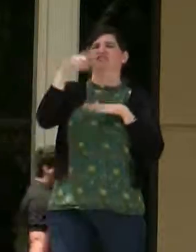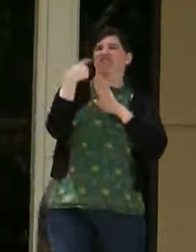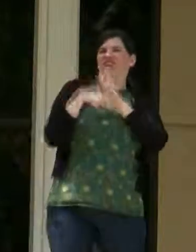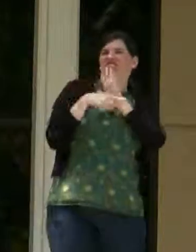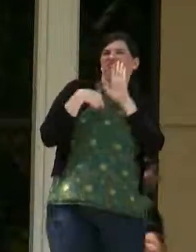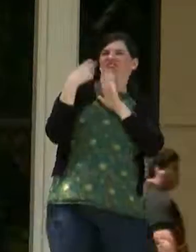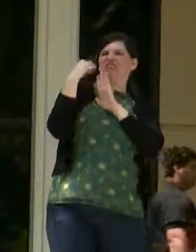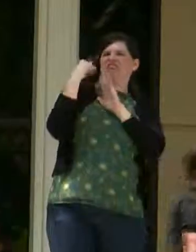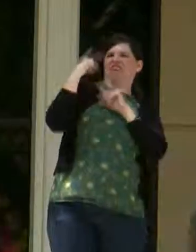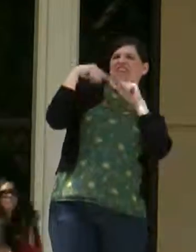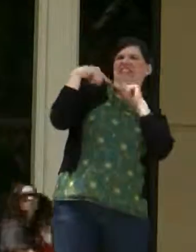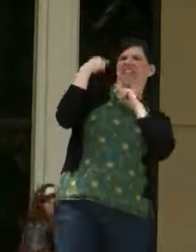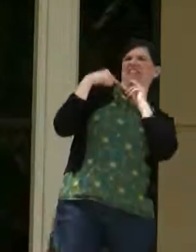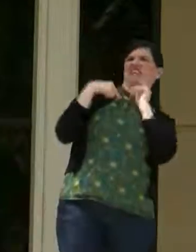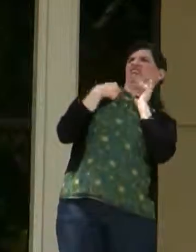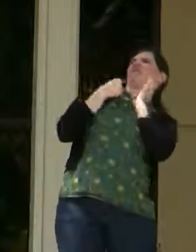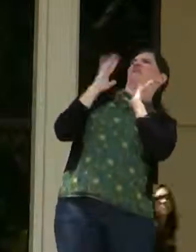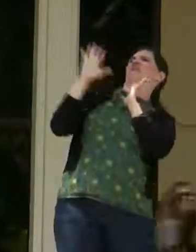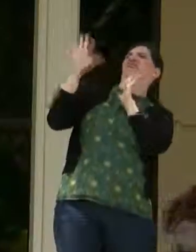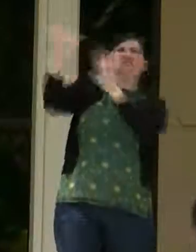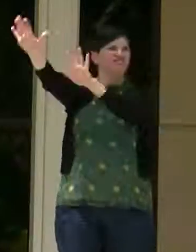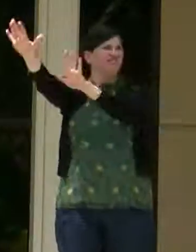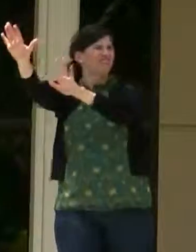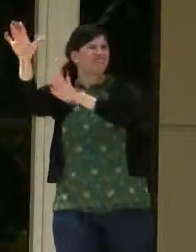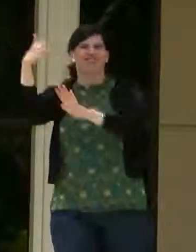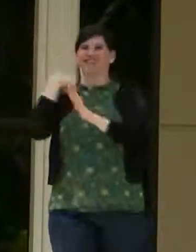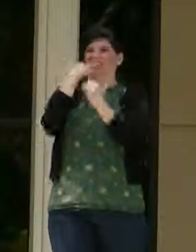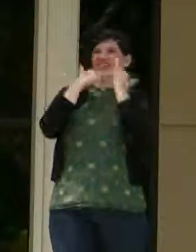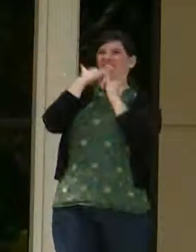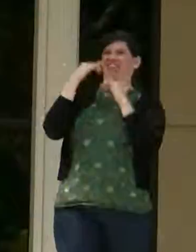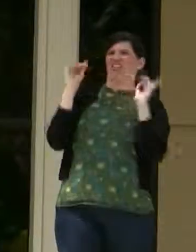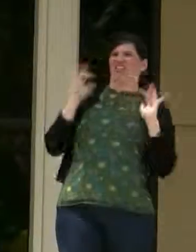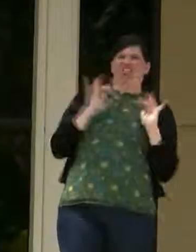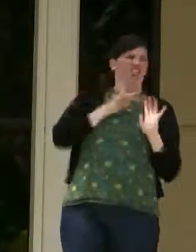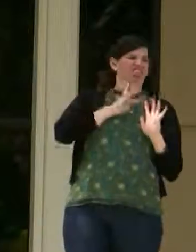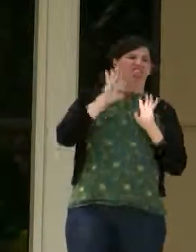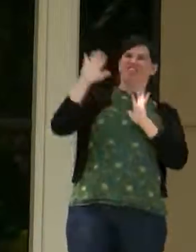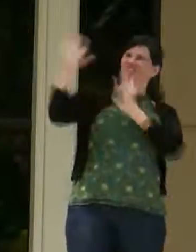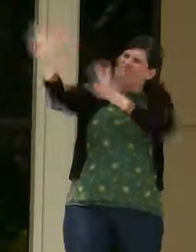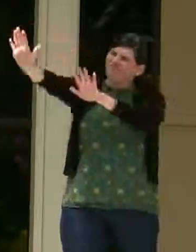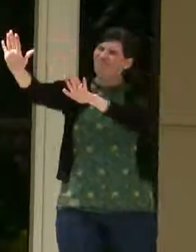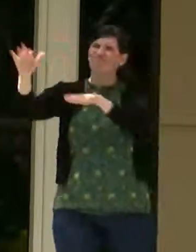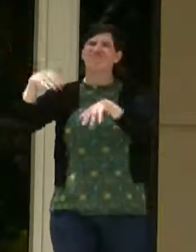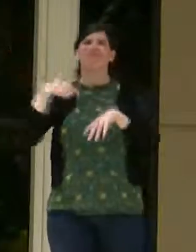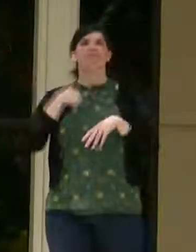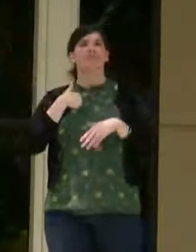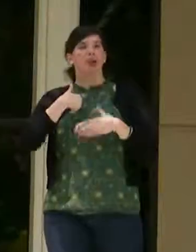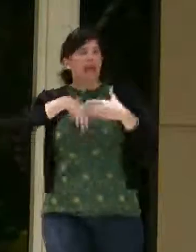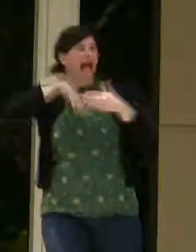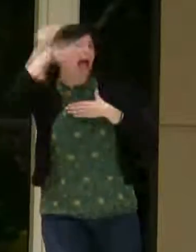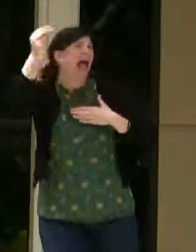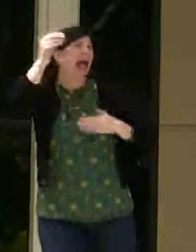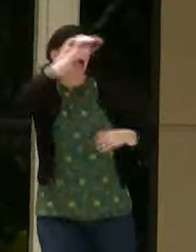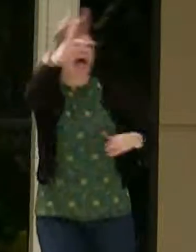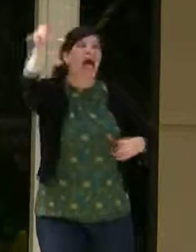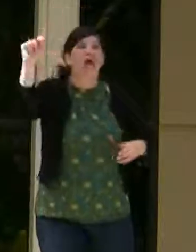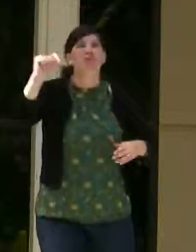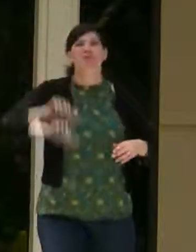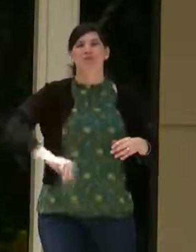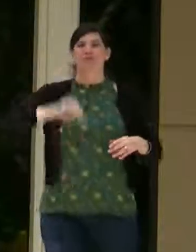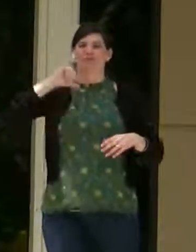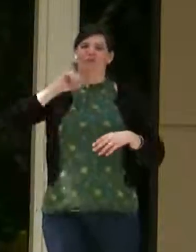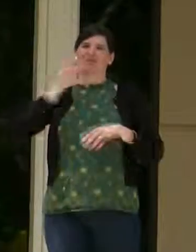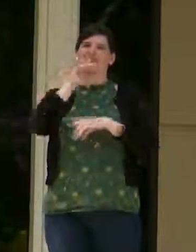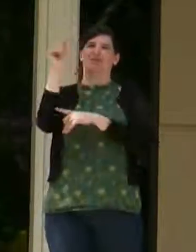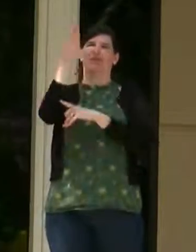let people tell me that who I was was wrong and disgusting, I am out and proud to be a transsexual woman. I